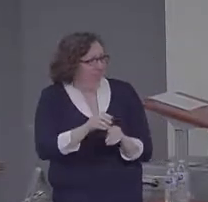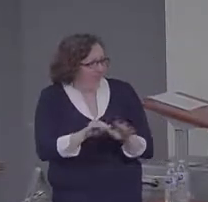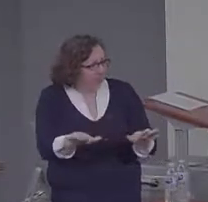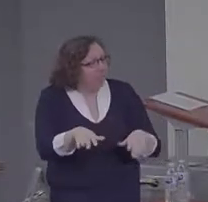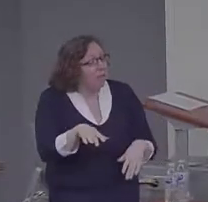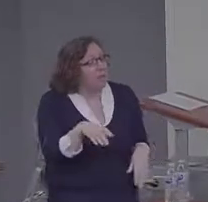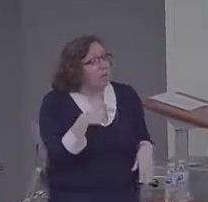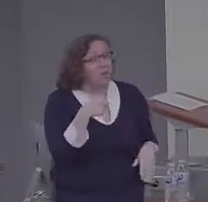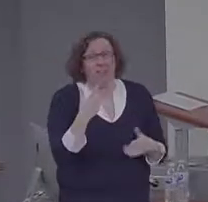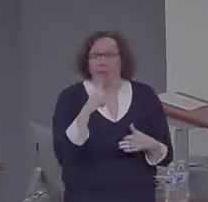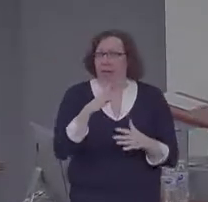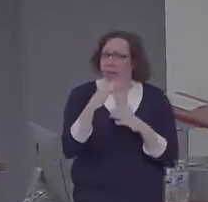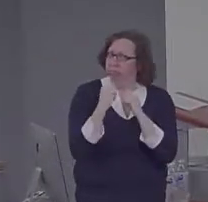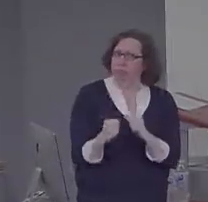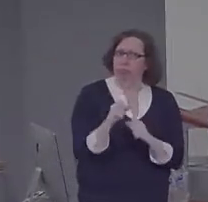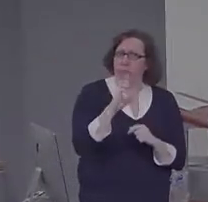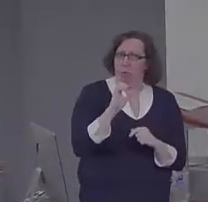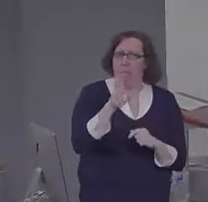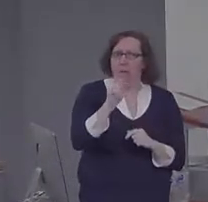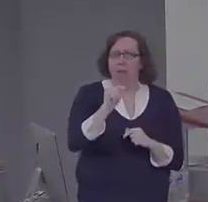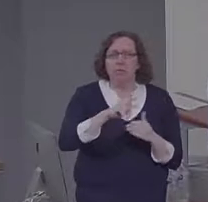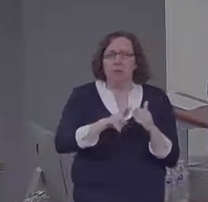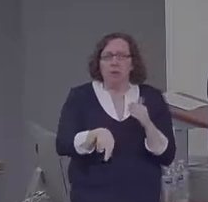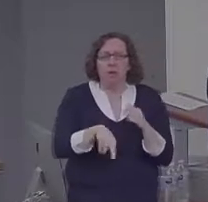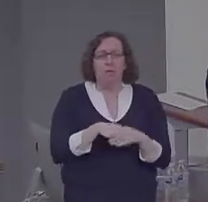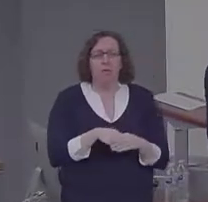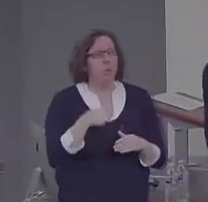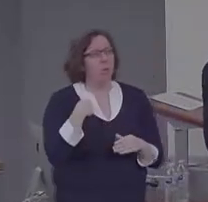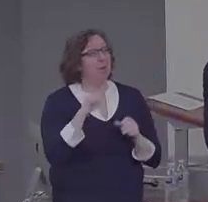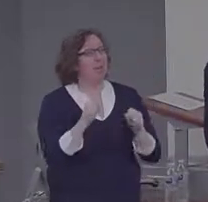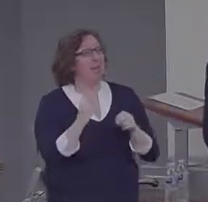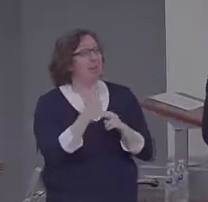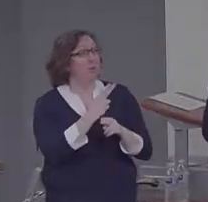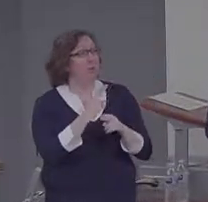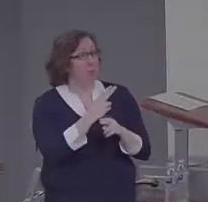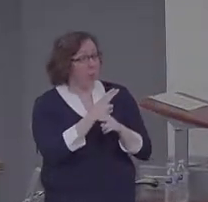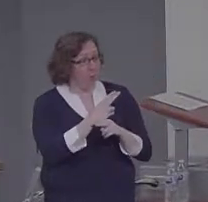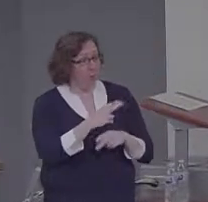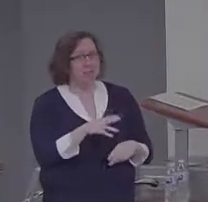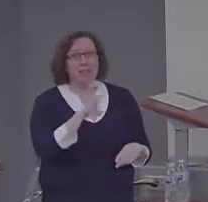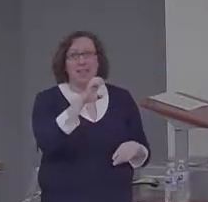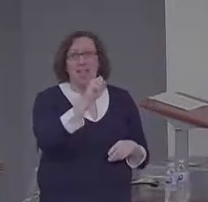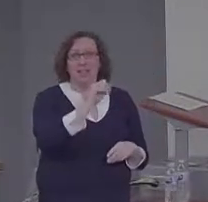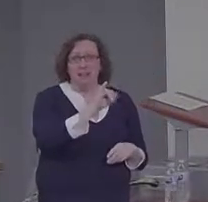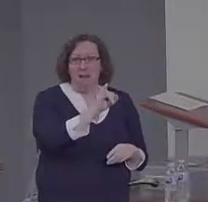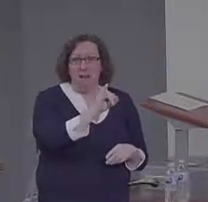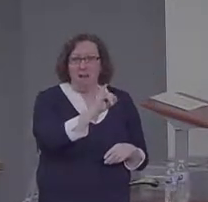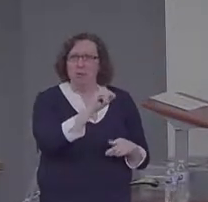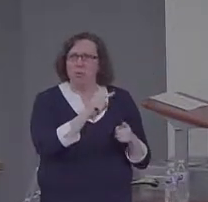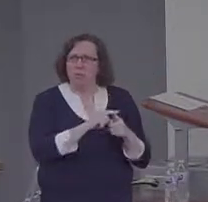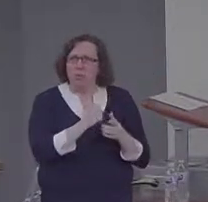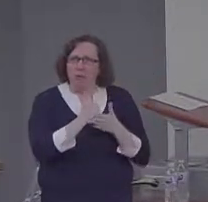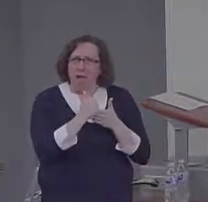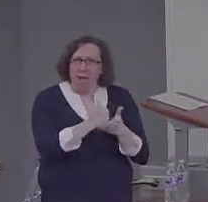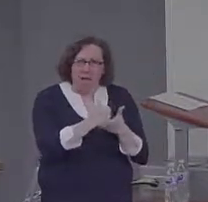use this specificity induction to try to identify and enhance the contribution of episodic simulation